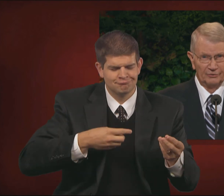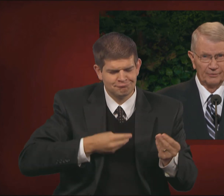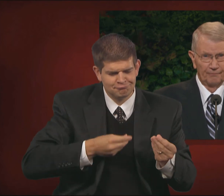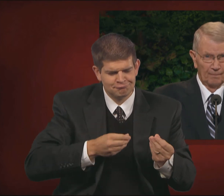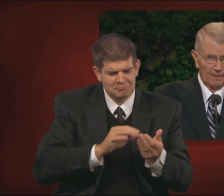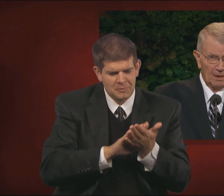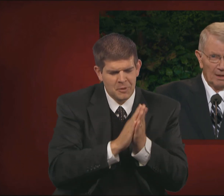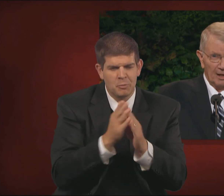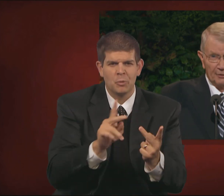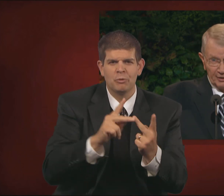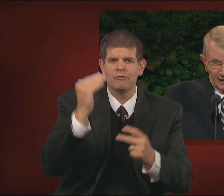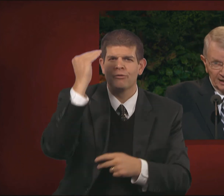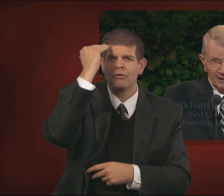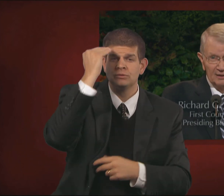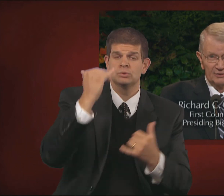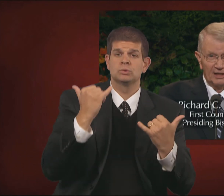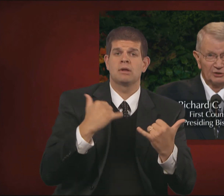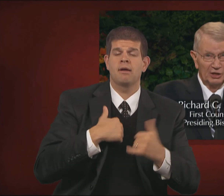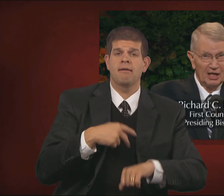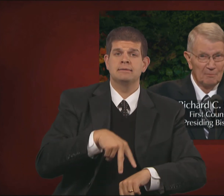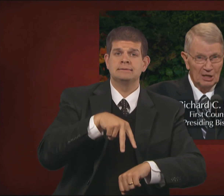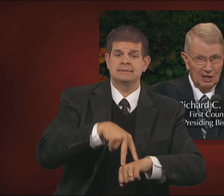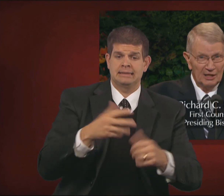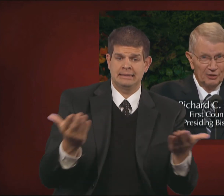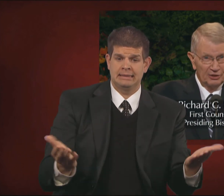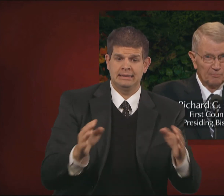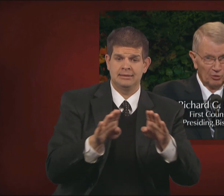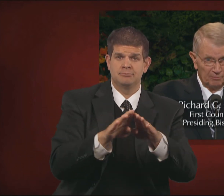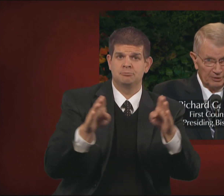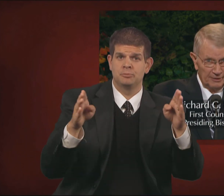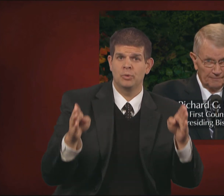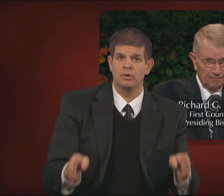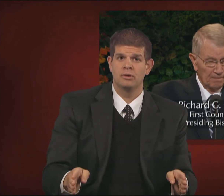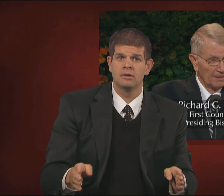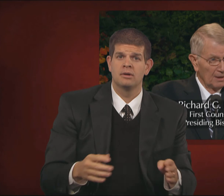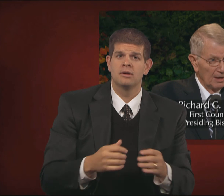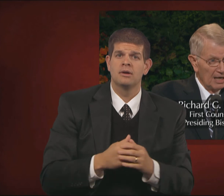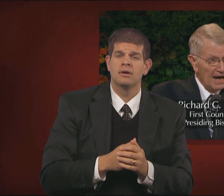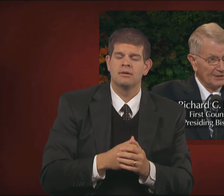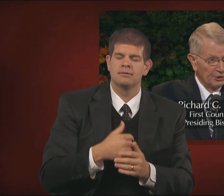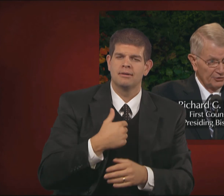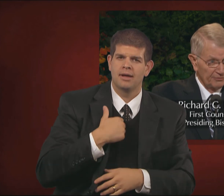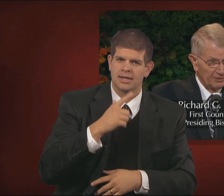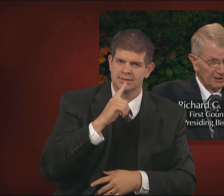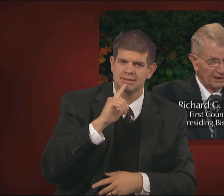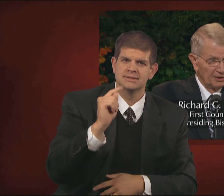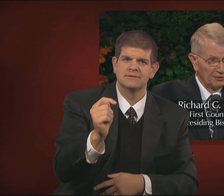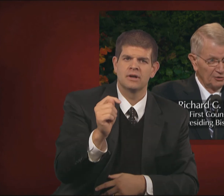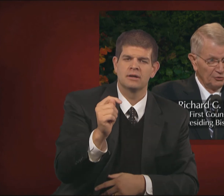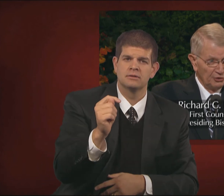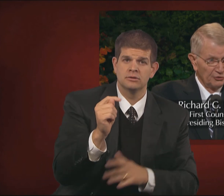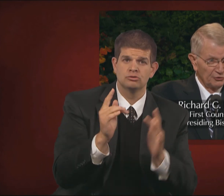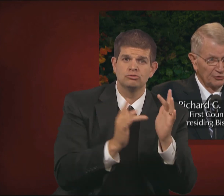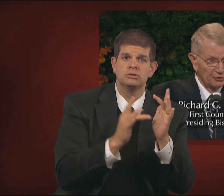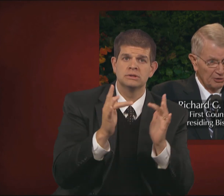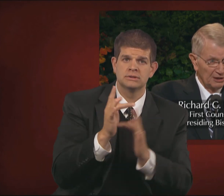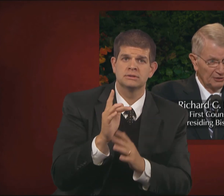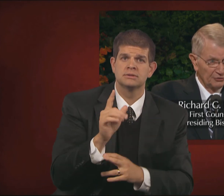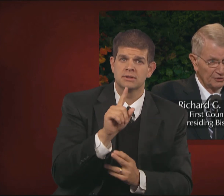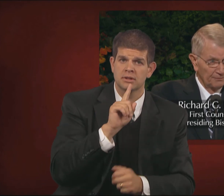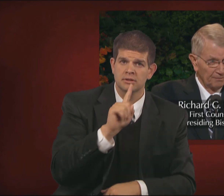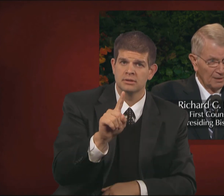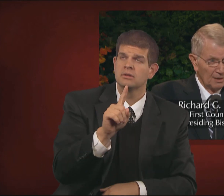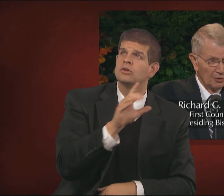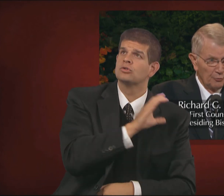knowledge. And today, as I stand behind this pulpit, I testify that Jesus is the